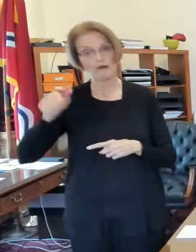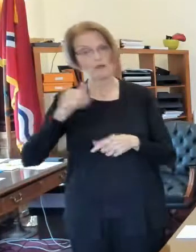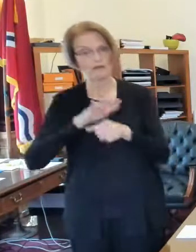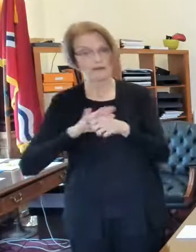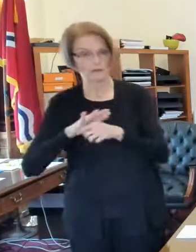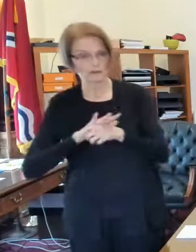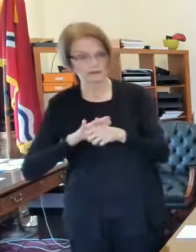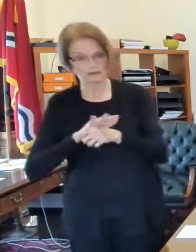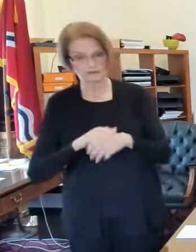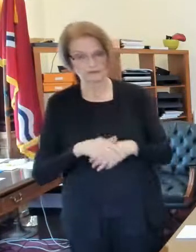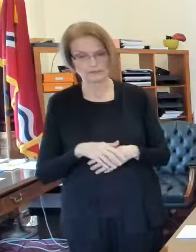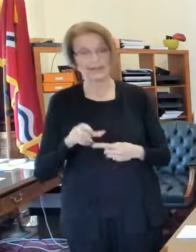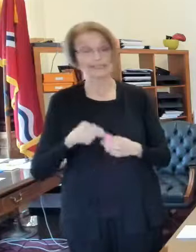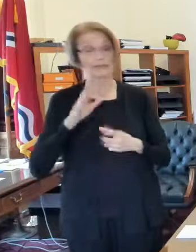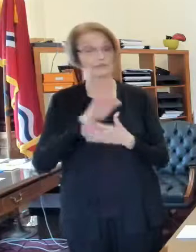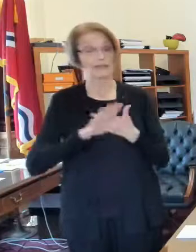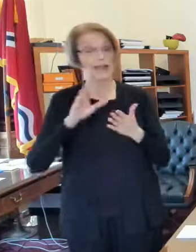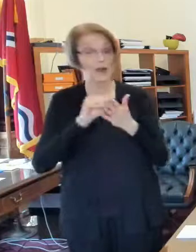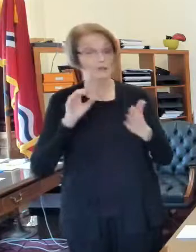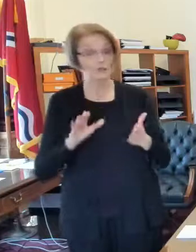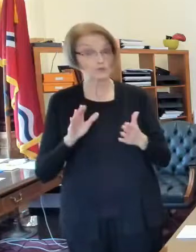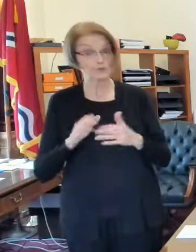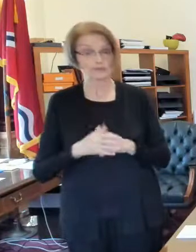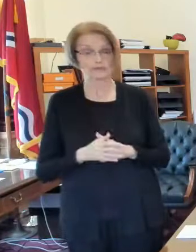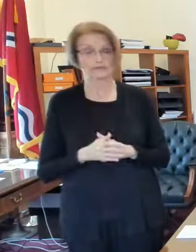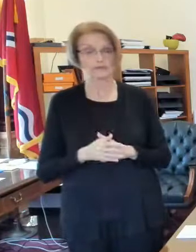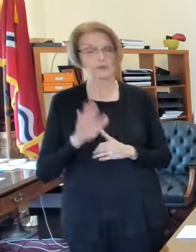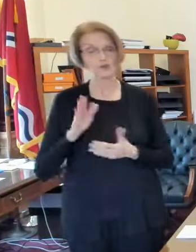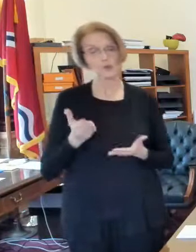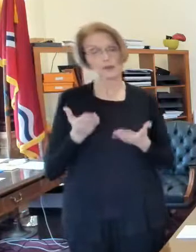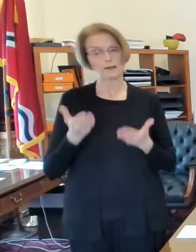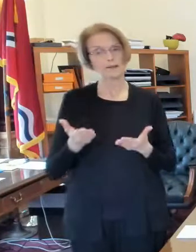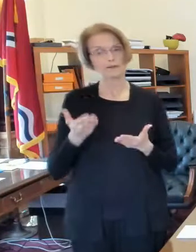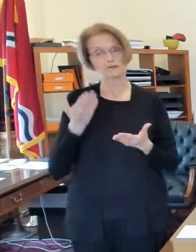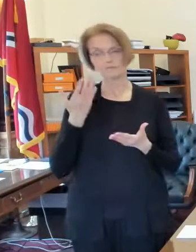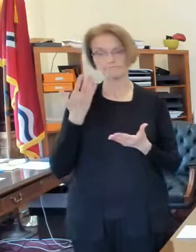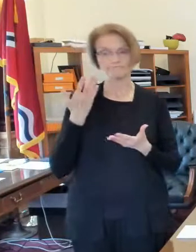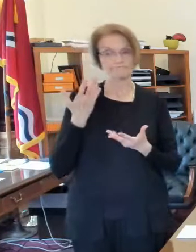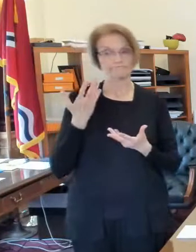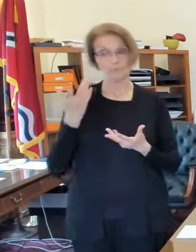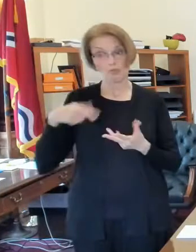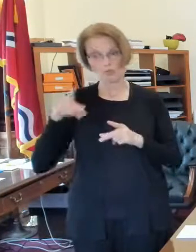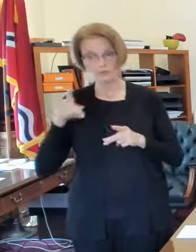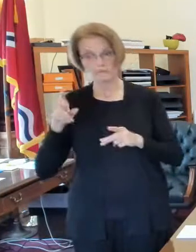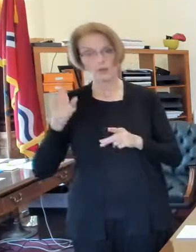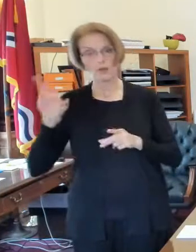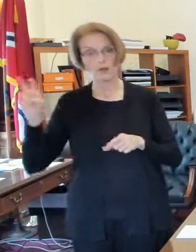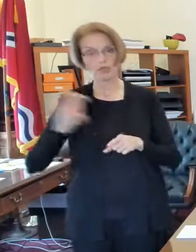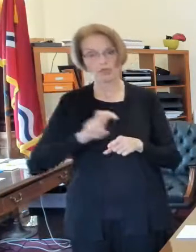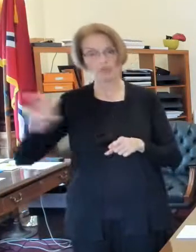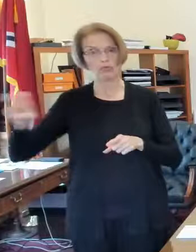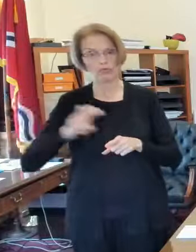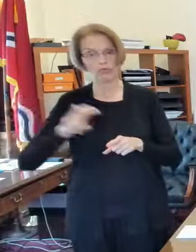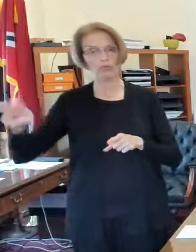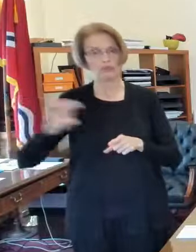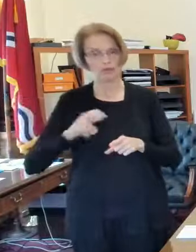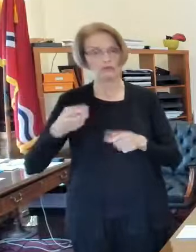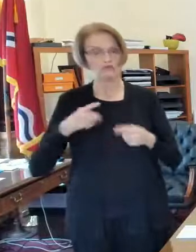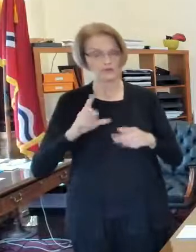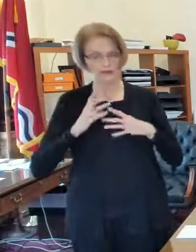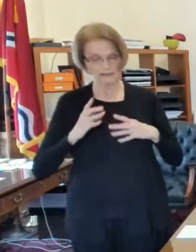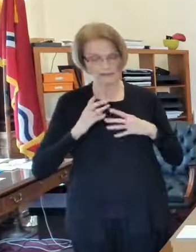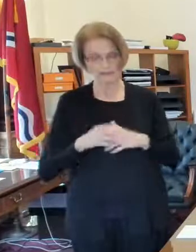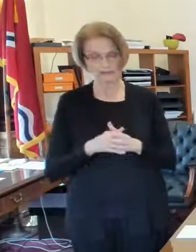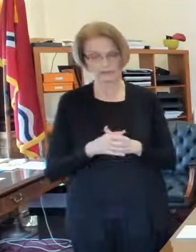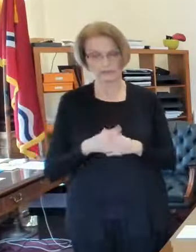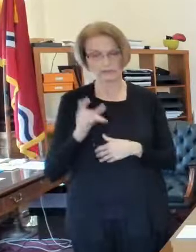particularly college students what is your recommendation for folks who are going to be coming in and out of the city around the holidays so for individuals